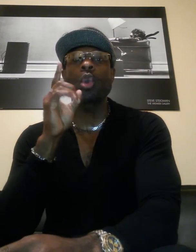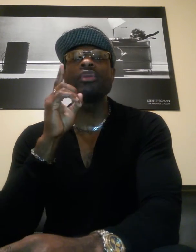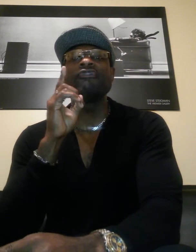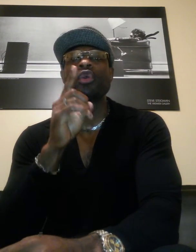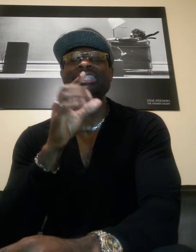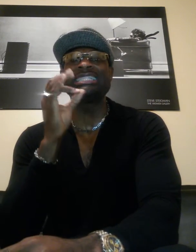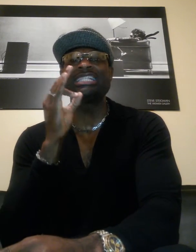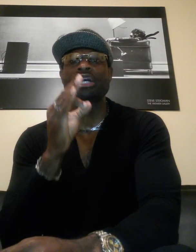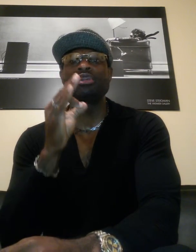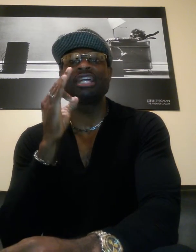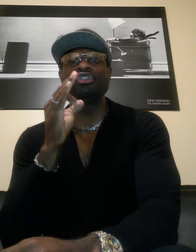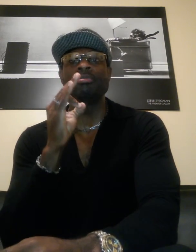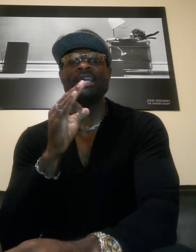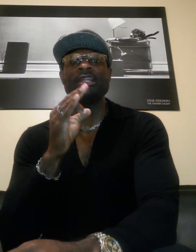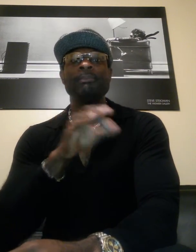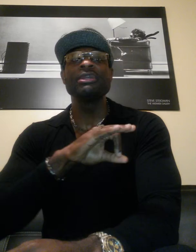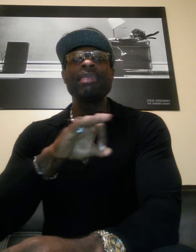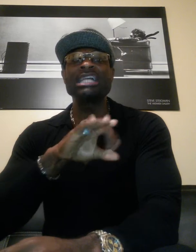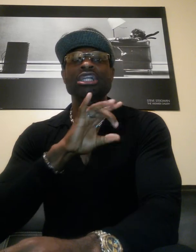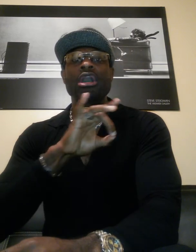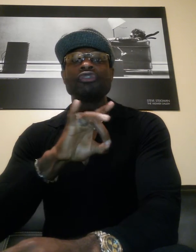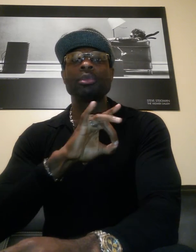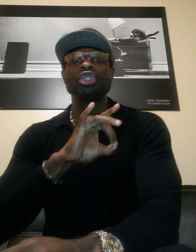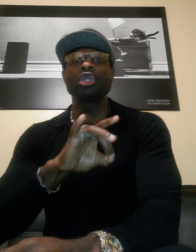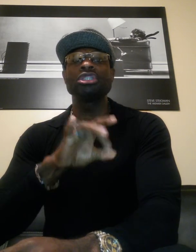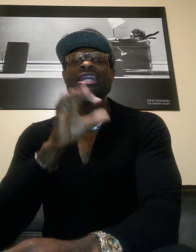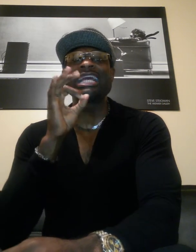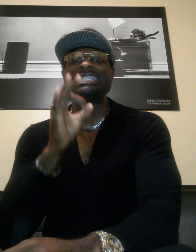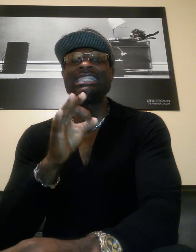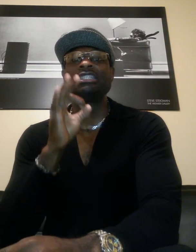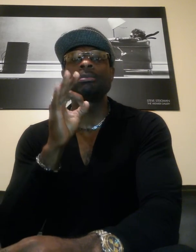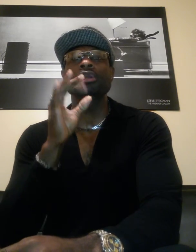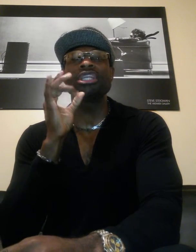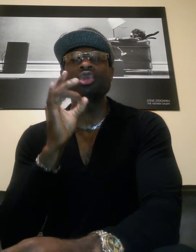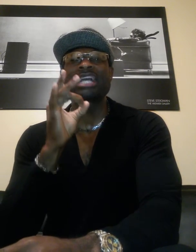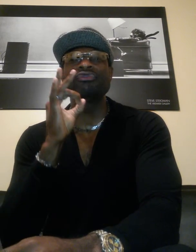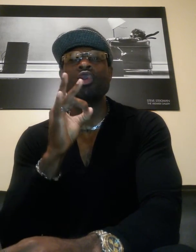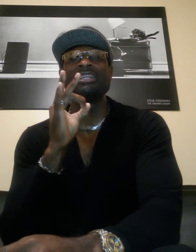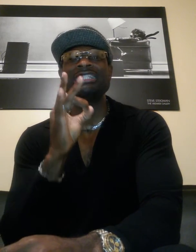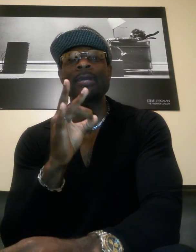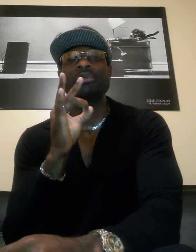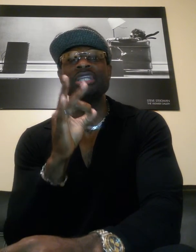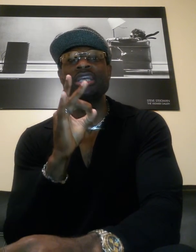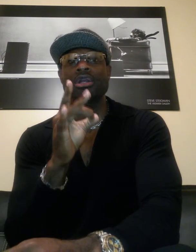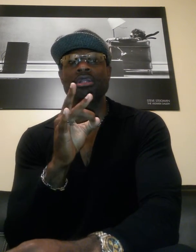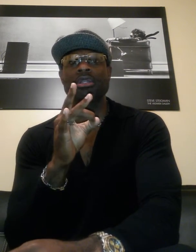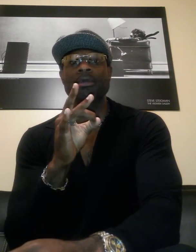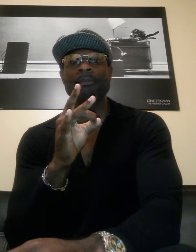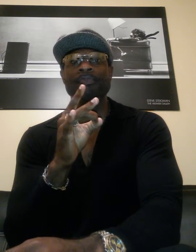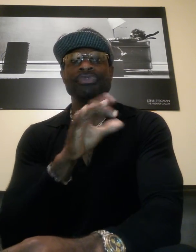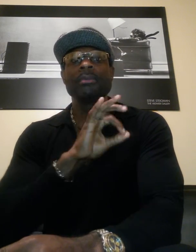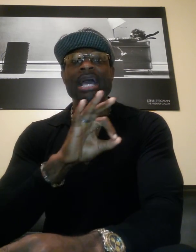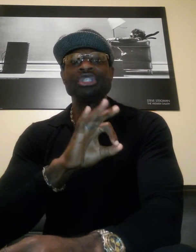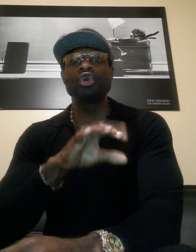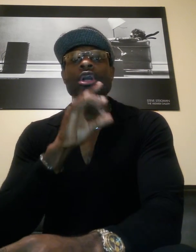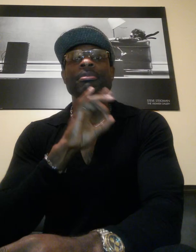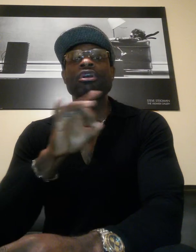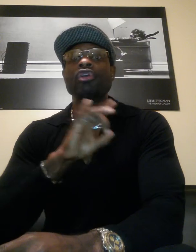quo and the voices that tell you that you've made it. Past the comfortable church that has ceased to birth and transformed disciples in the earth. Past your beautiful